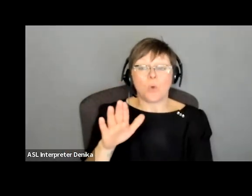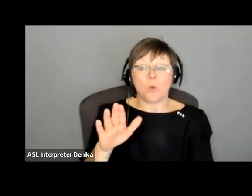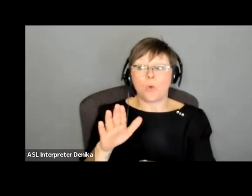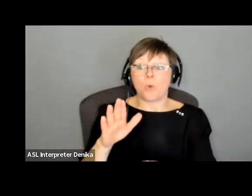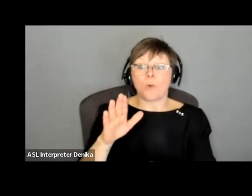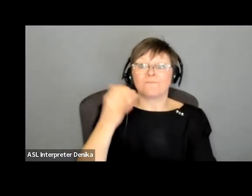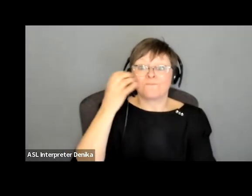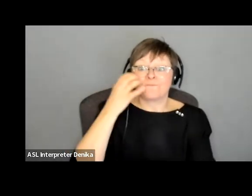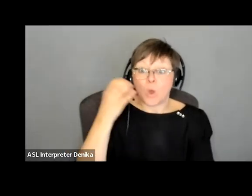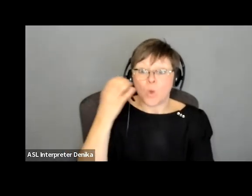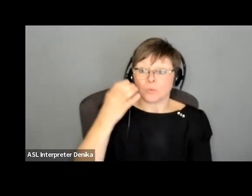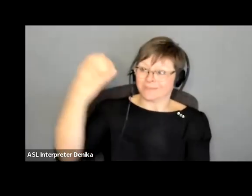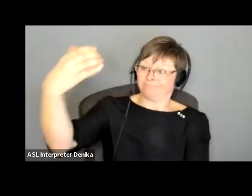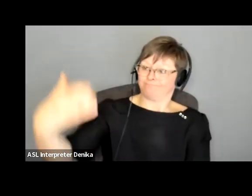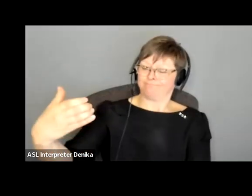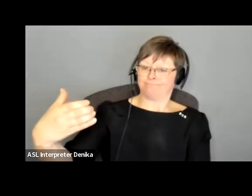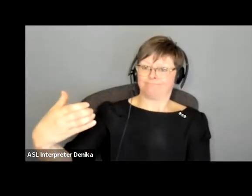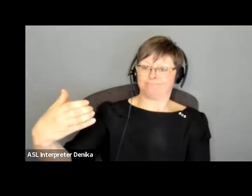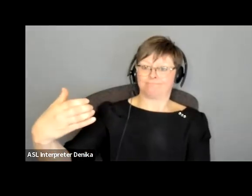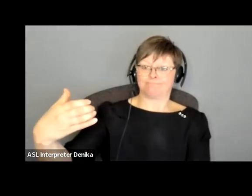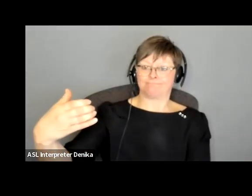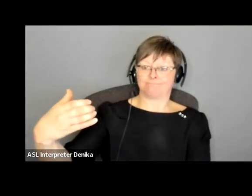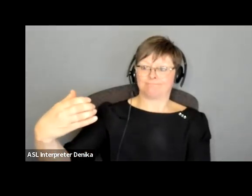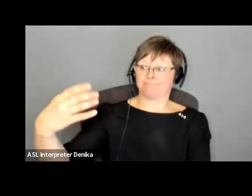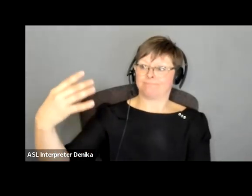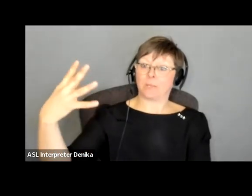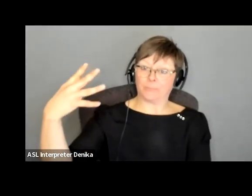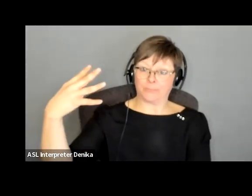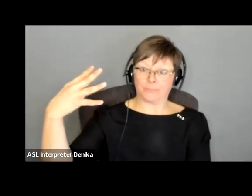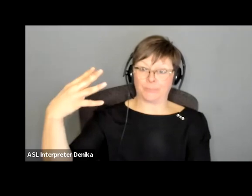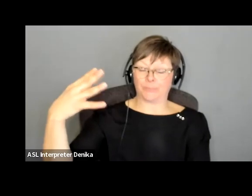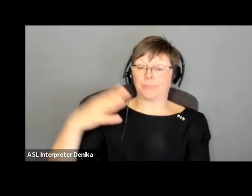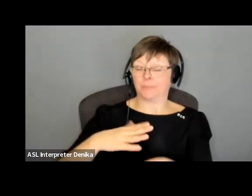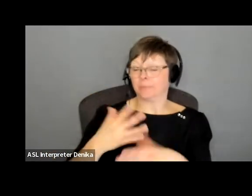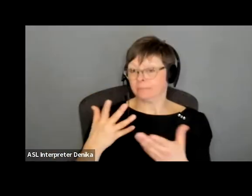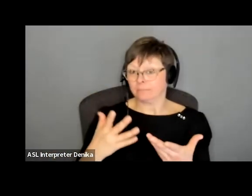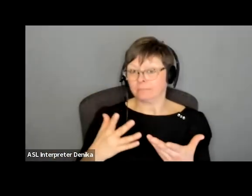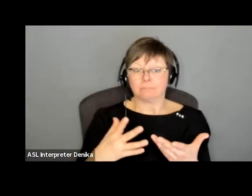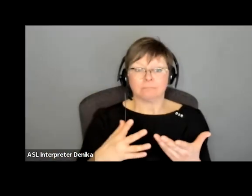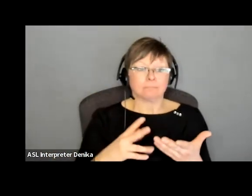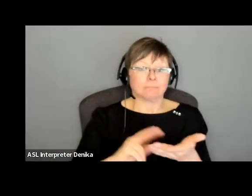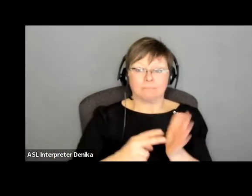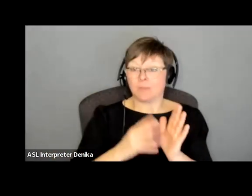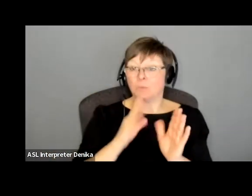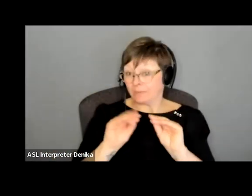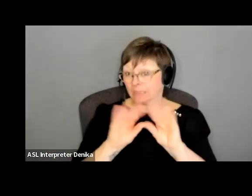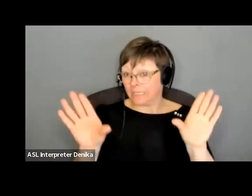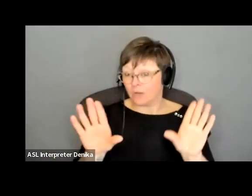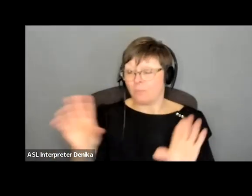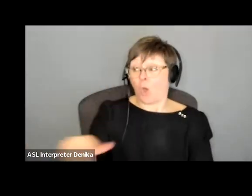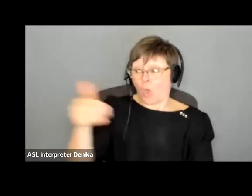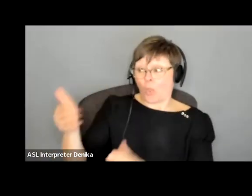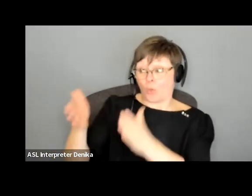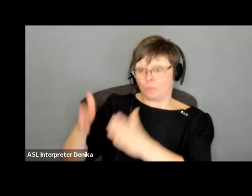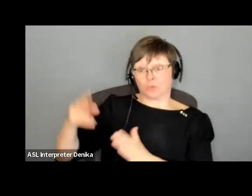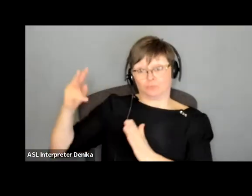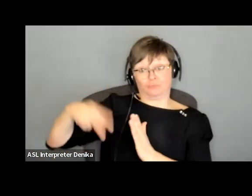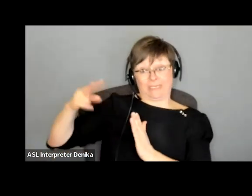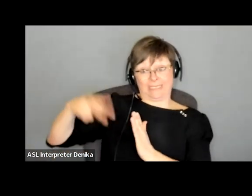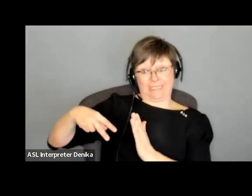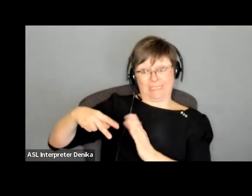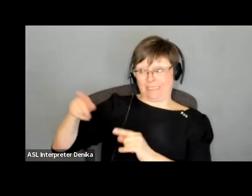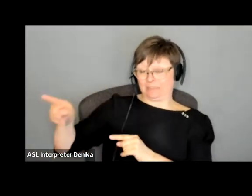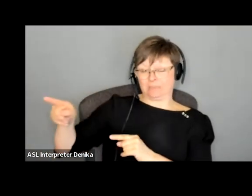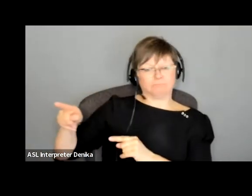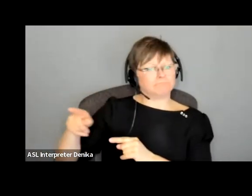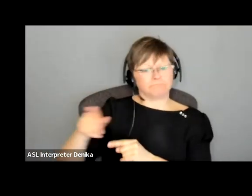you're going to come across um nice and clean and clear um but the other person reading with you on zoom i don't think that's